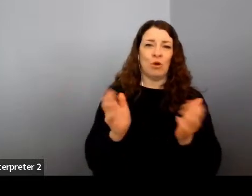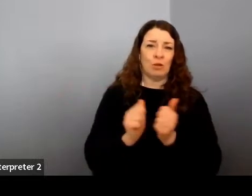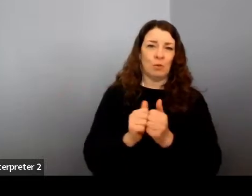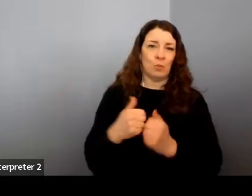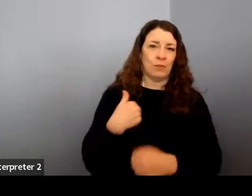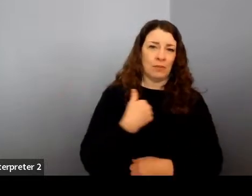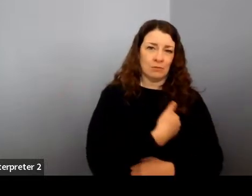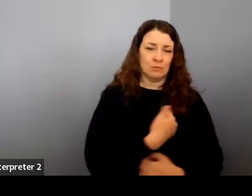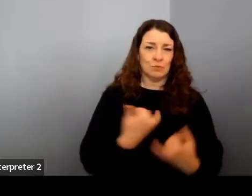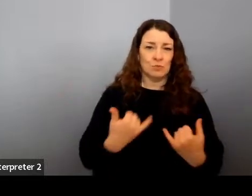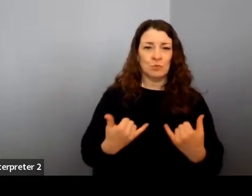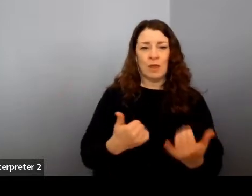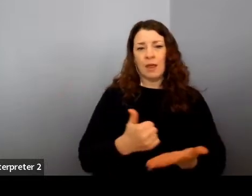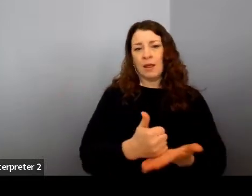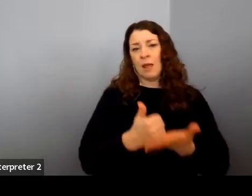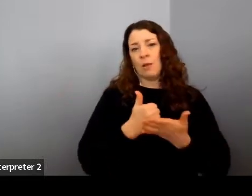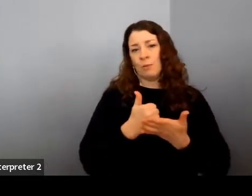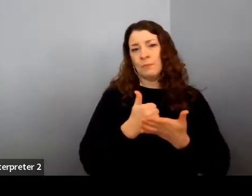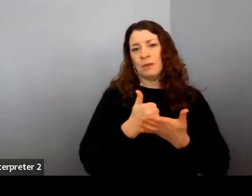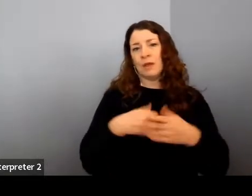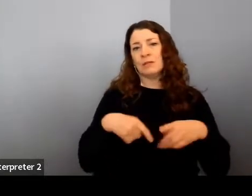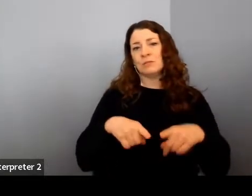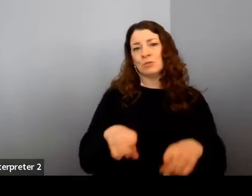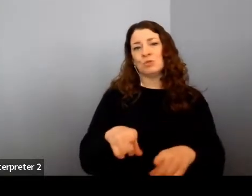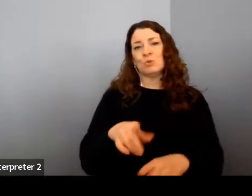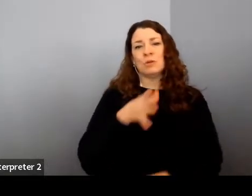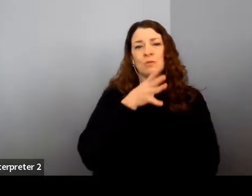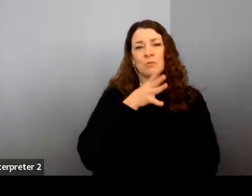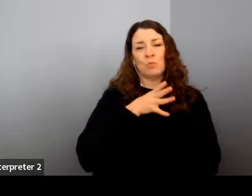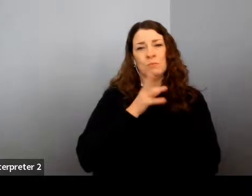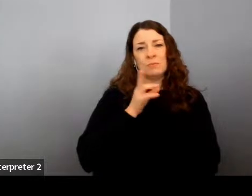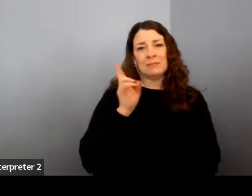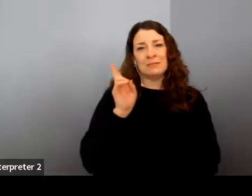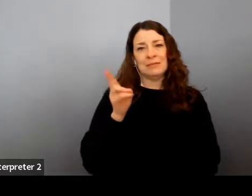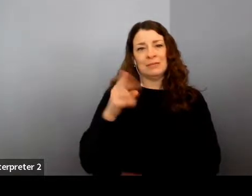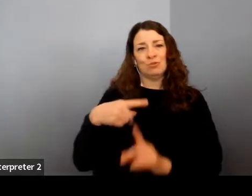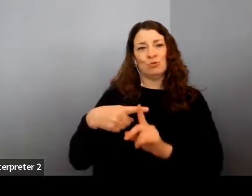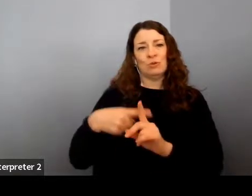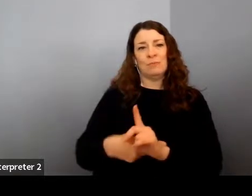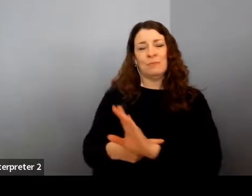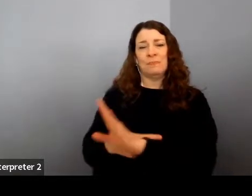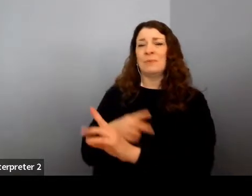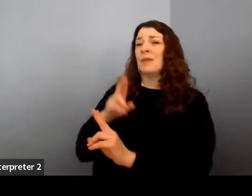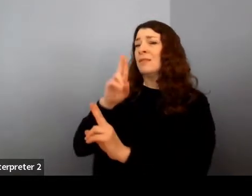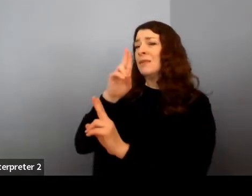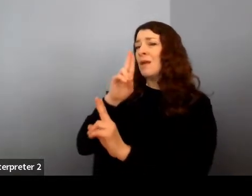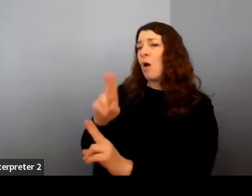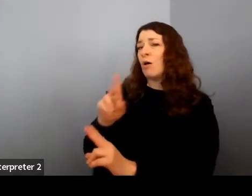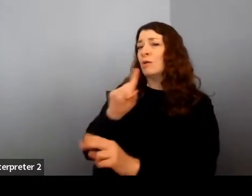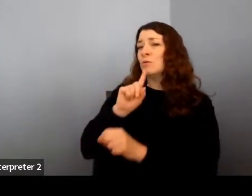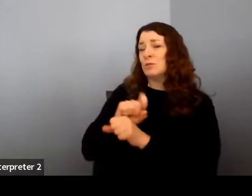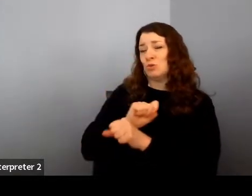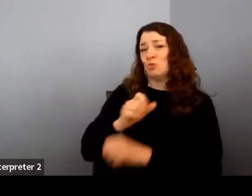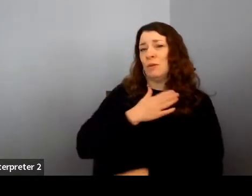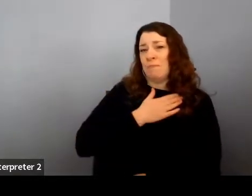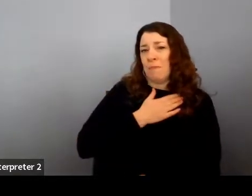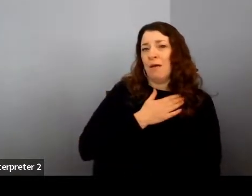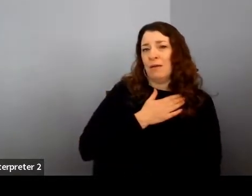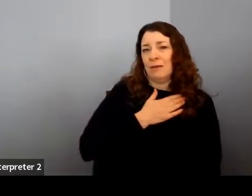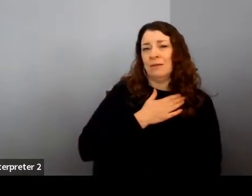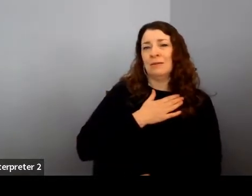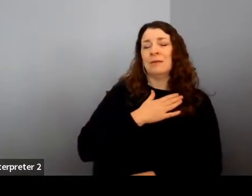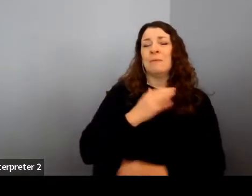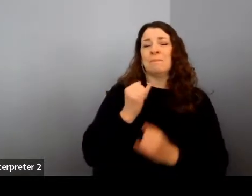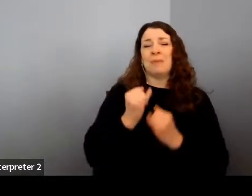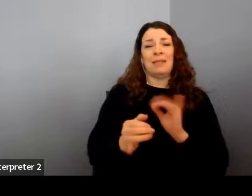helping us during this women's history mug. She, the honor is truly mine. I, my closing last